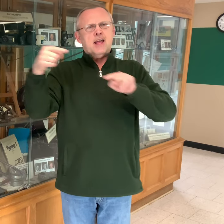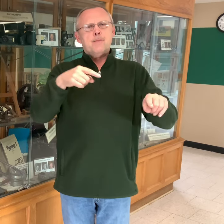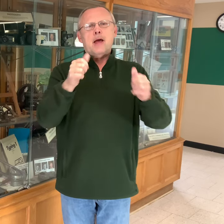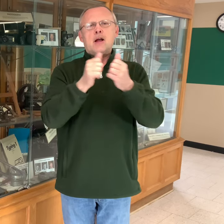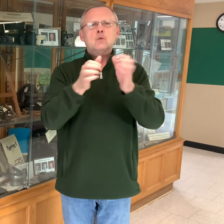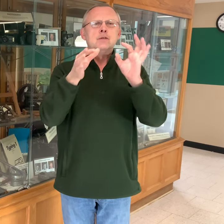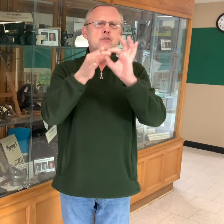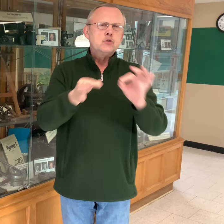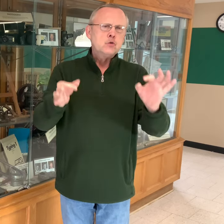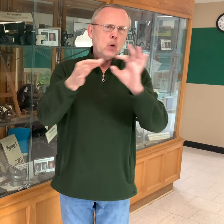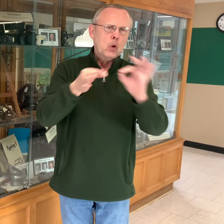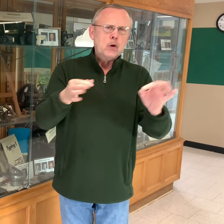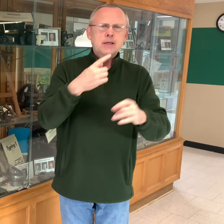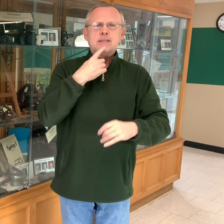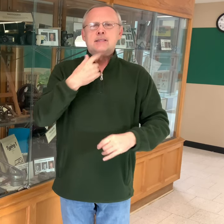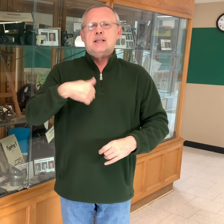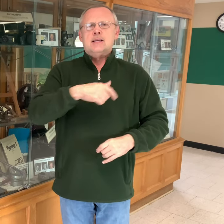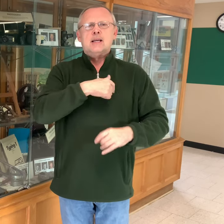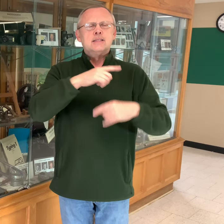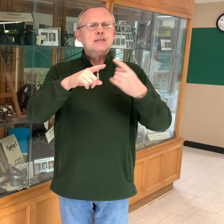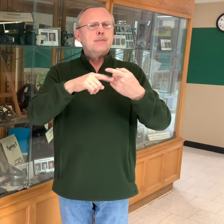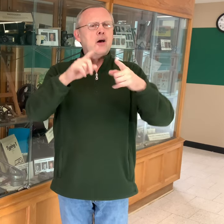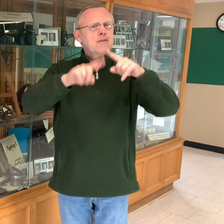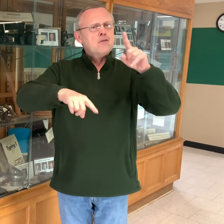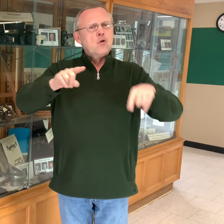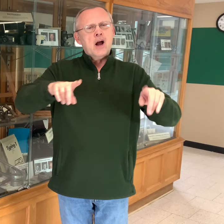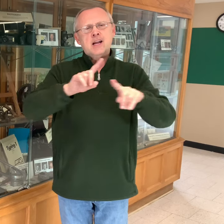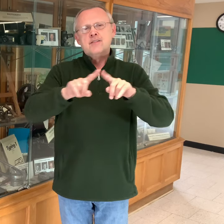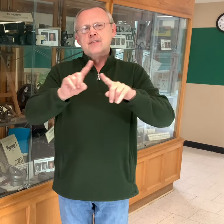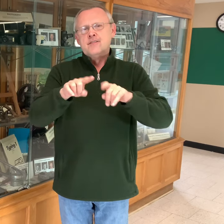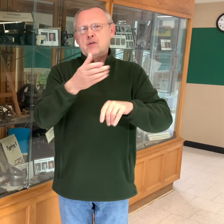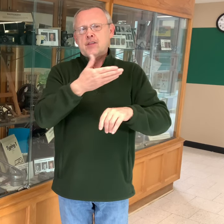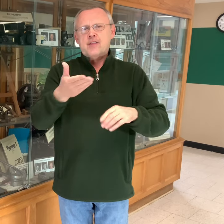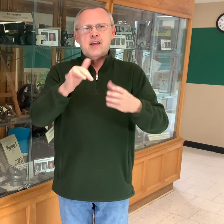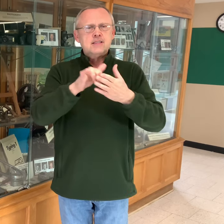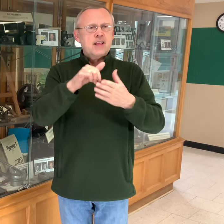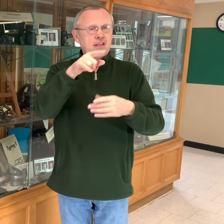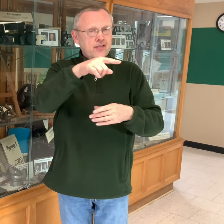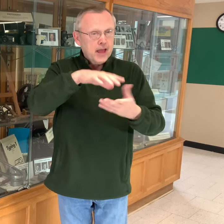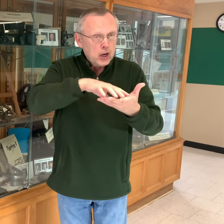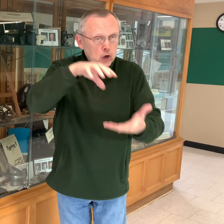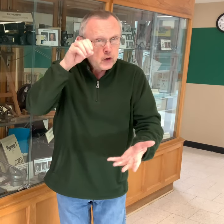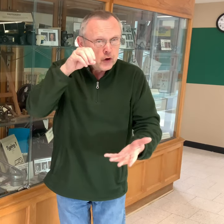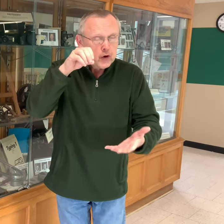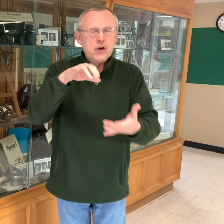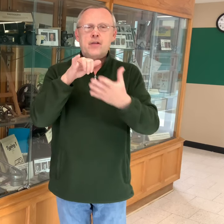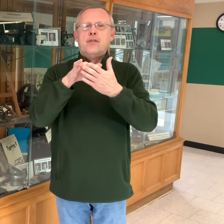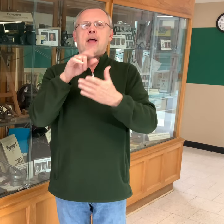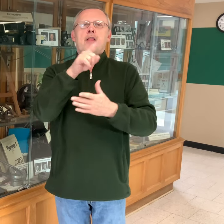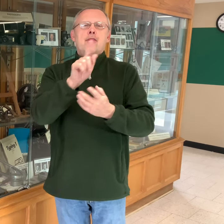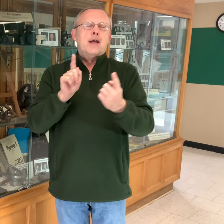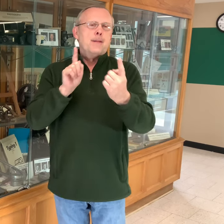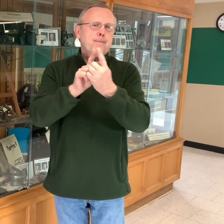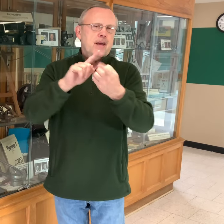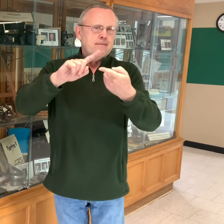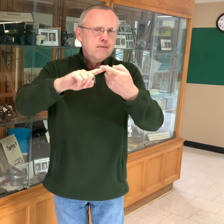They came back with so many stories about a variety of things that happened, things they learned,